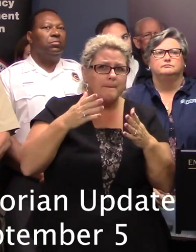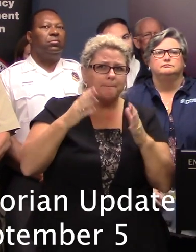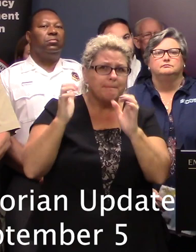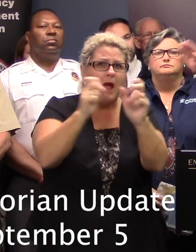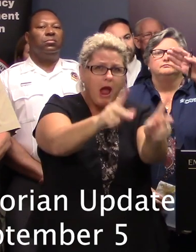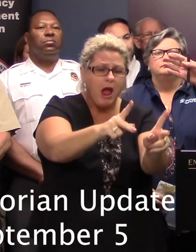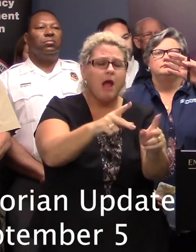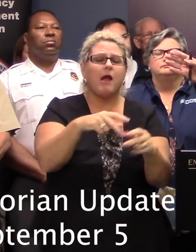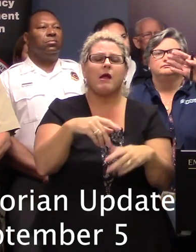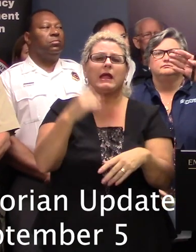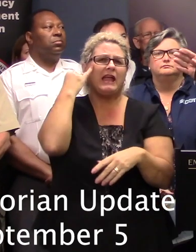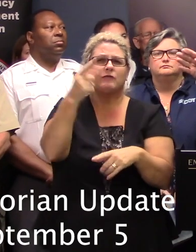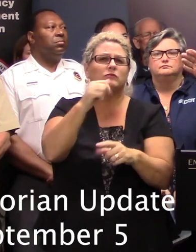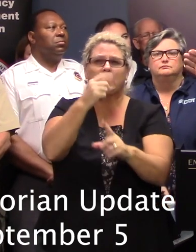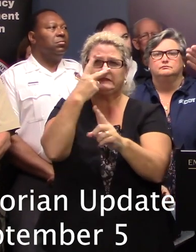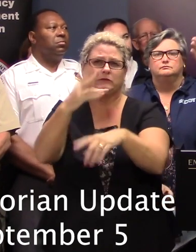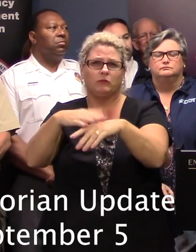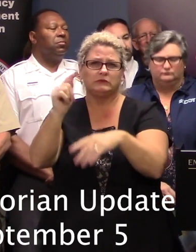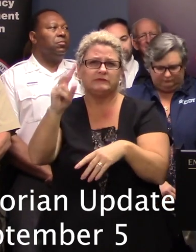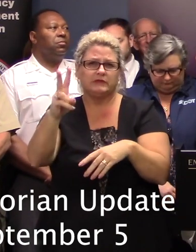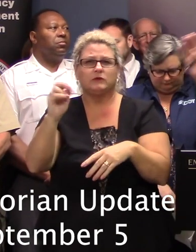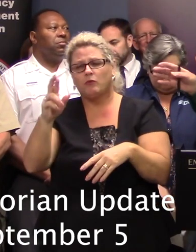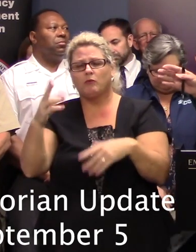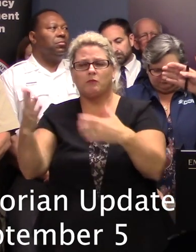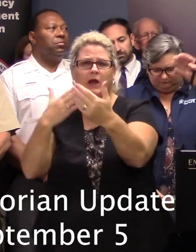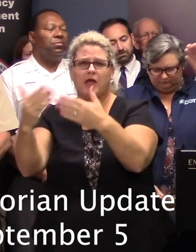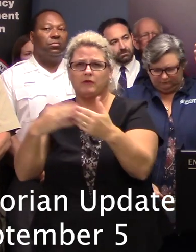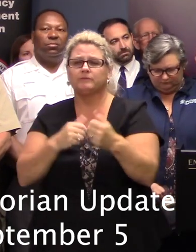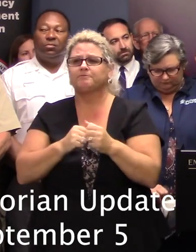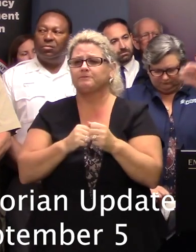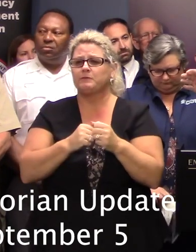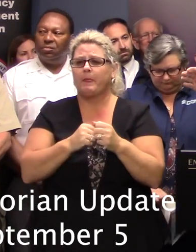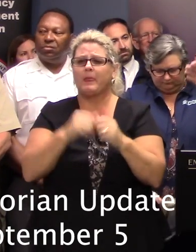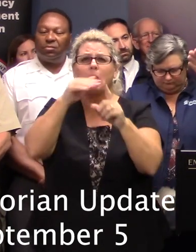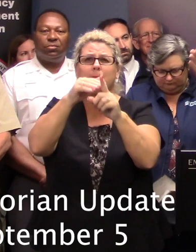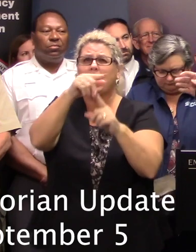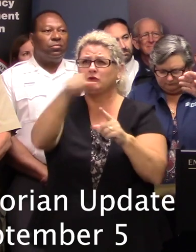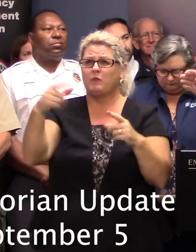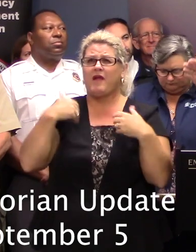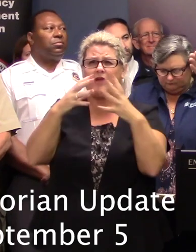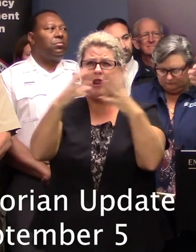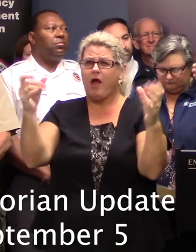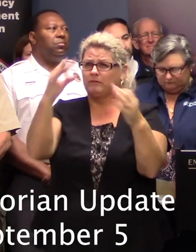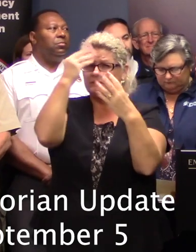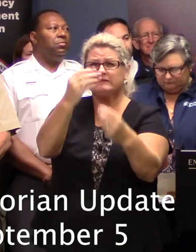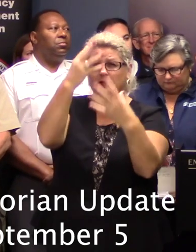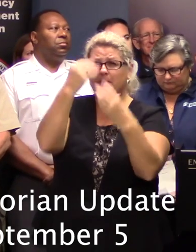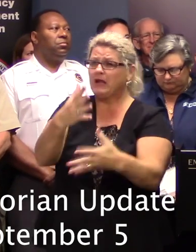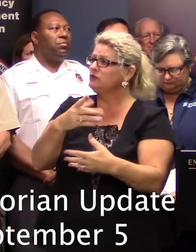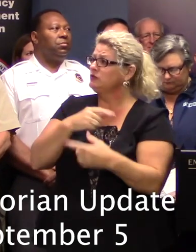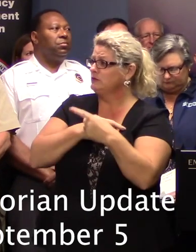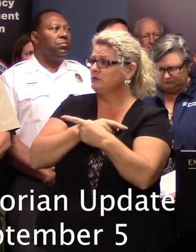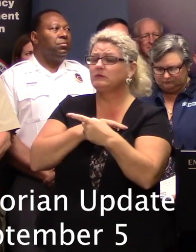remind everybody that we have a lot of film, a lot of pictures, a lot of information, a lot of data